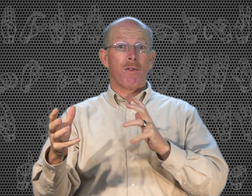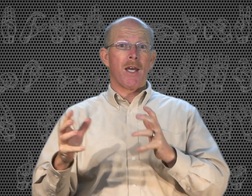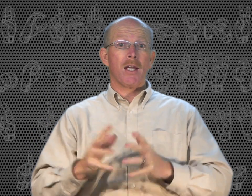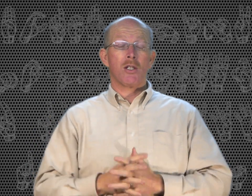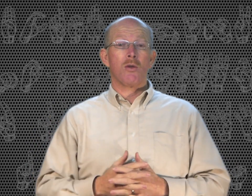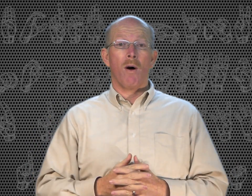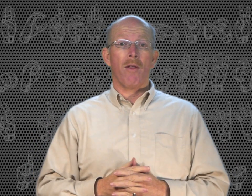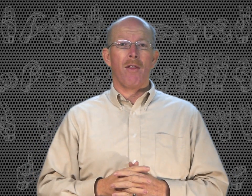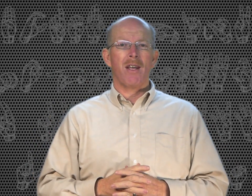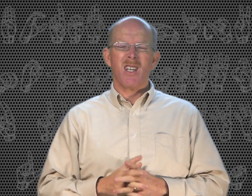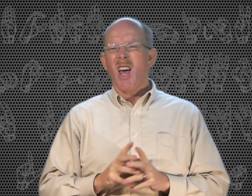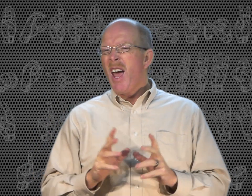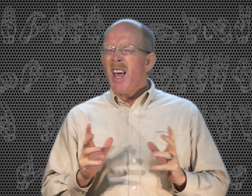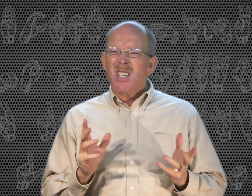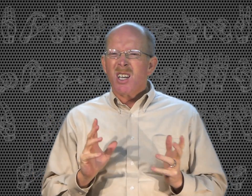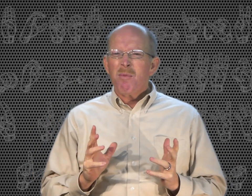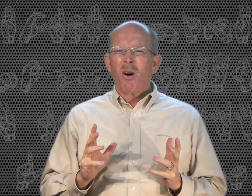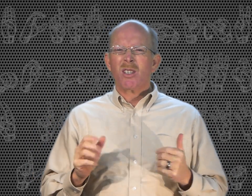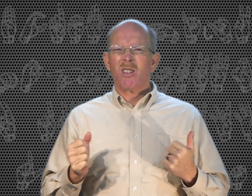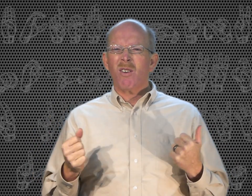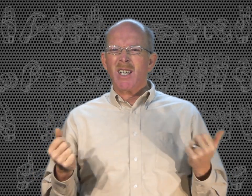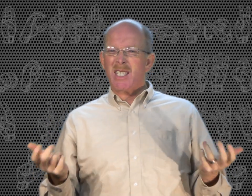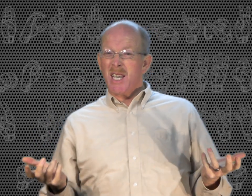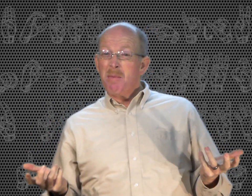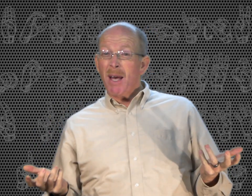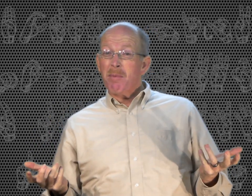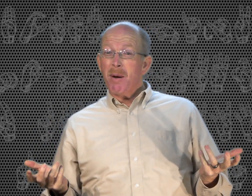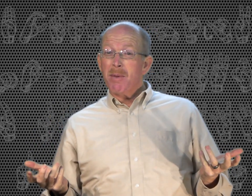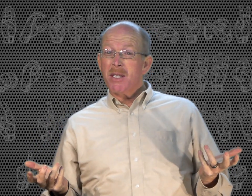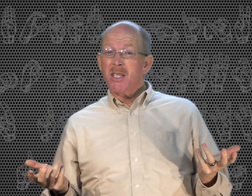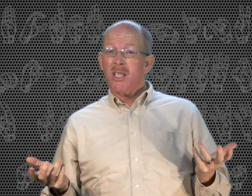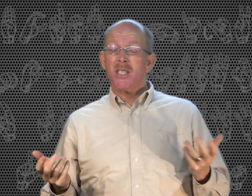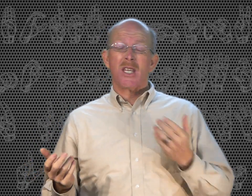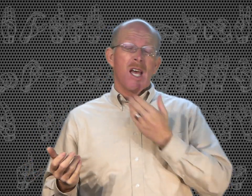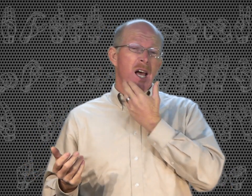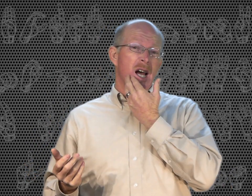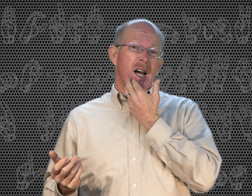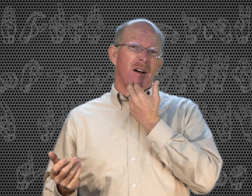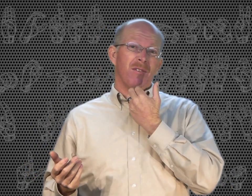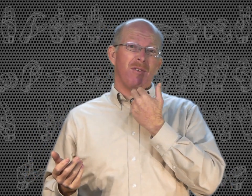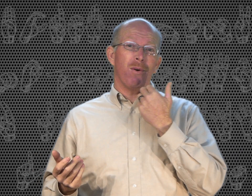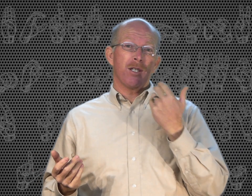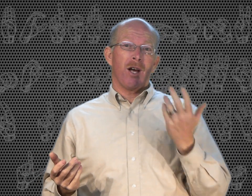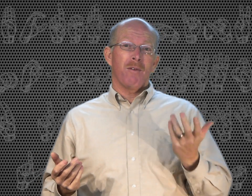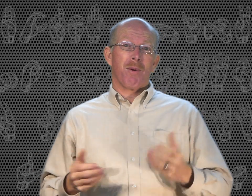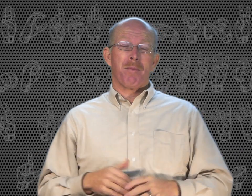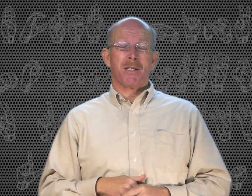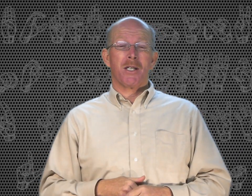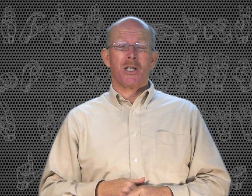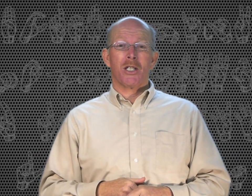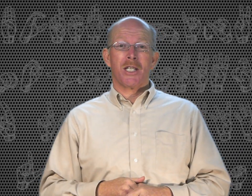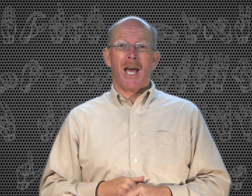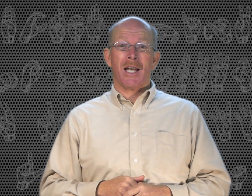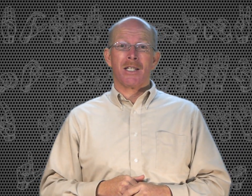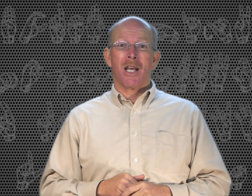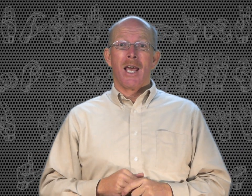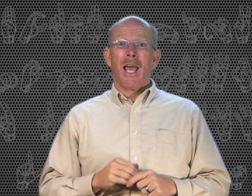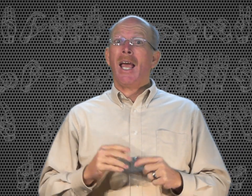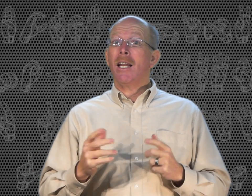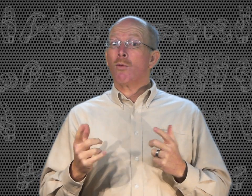things to other things, and some words don't really seem like prepositions. I've always thought of prepositions as any